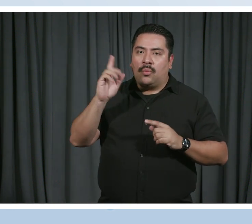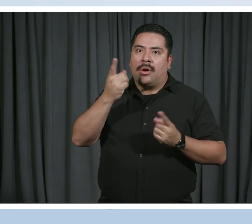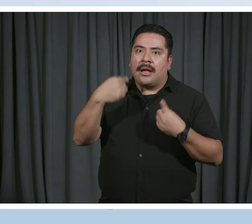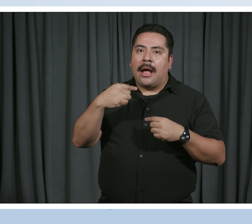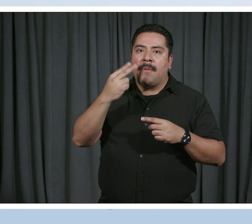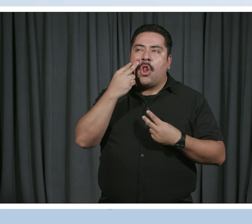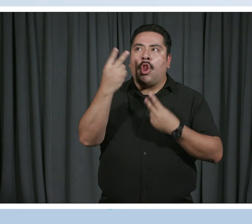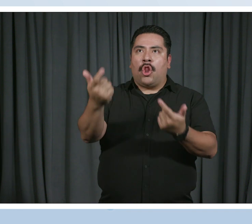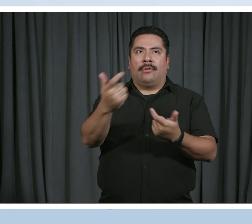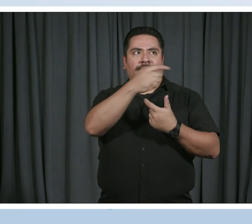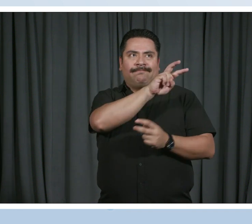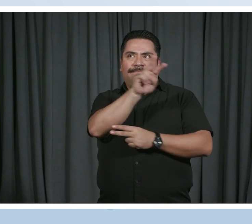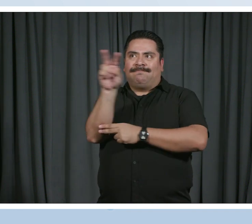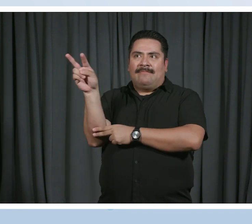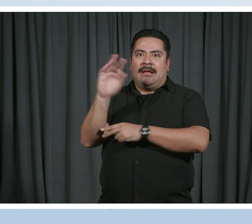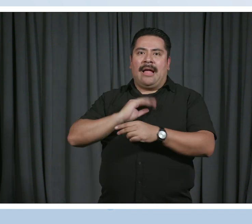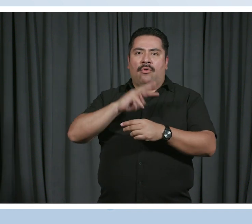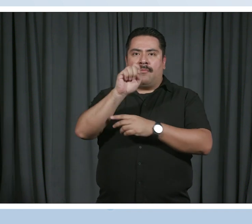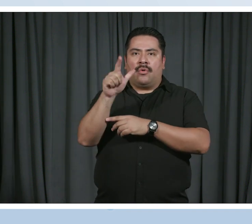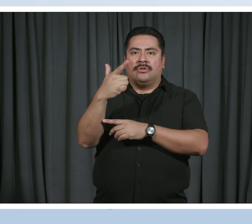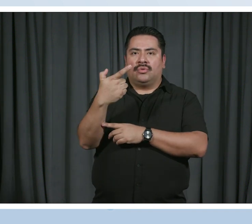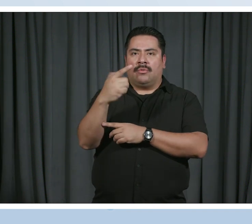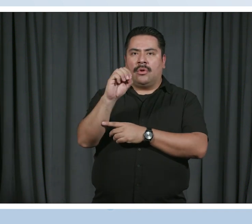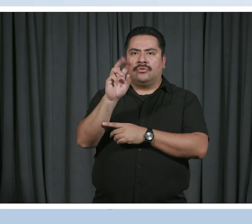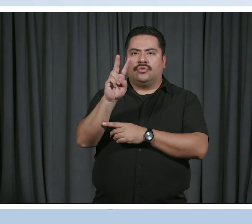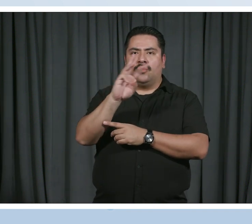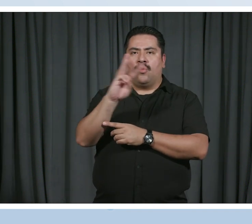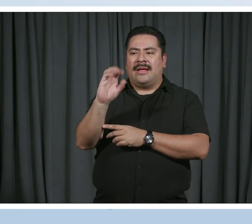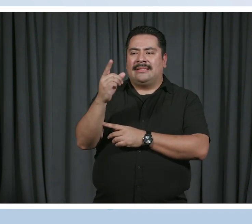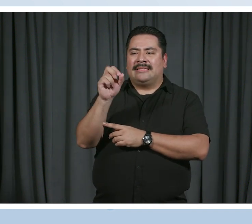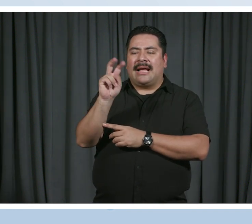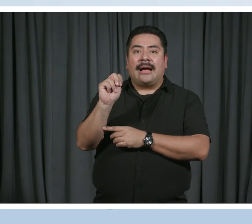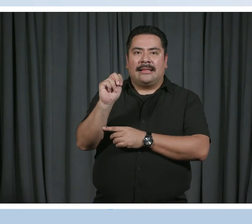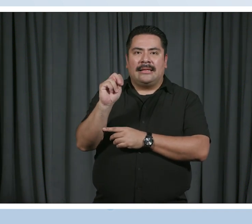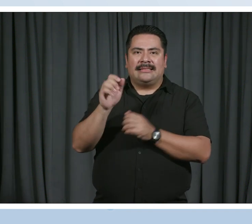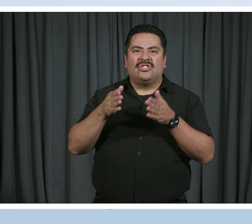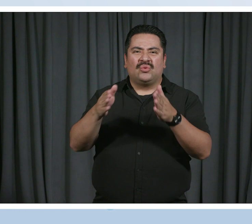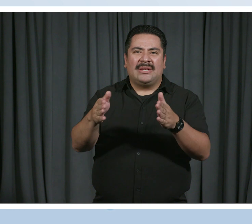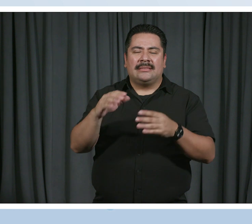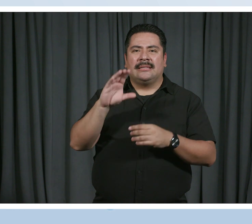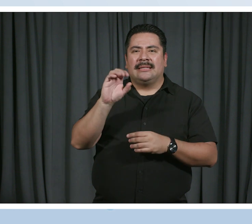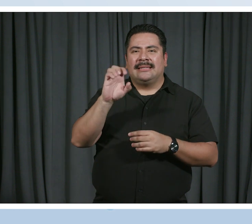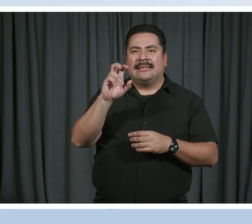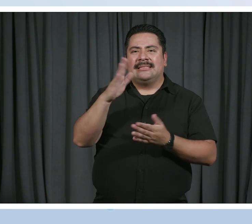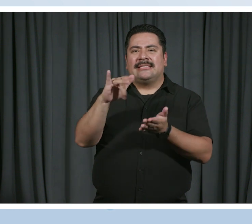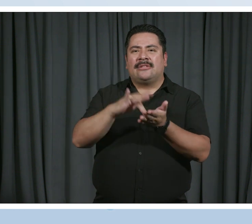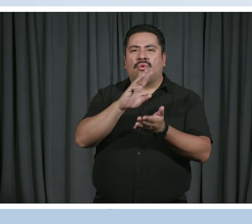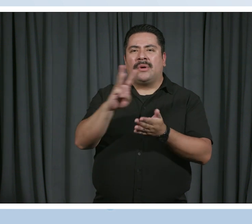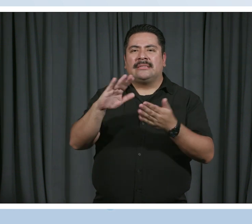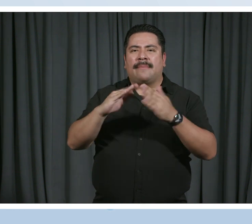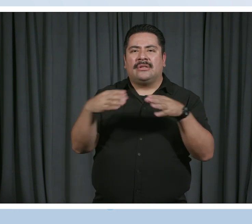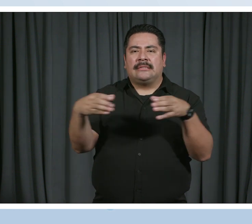mural at Central West. It's at 2102 West Ogden. You cannot miss it. And it's